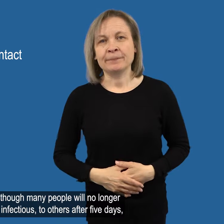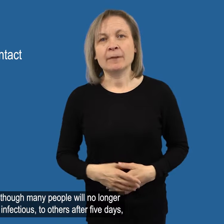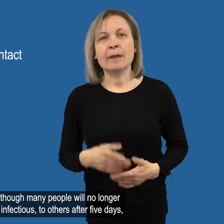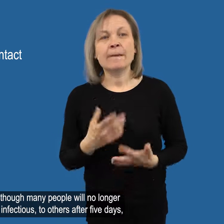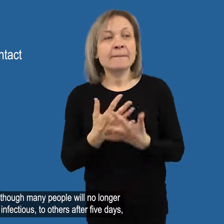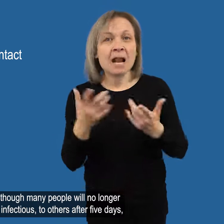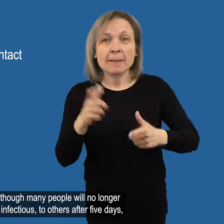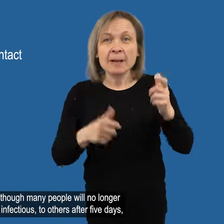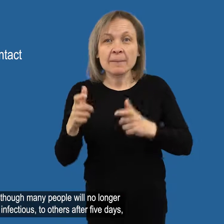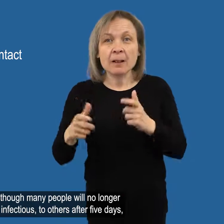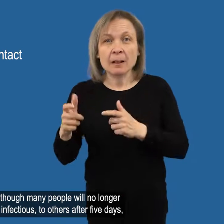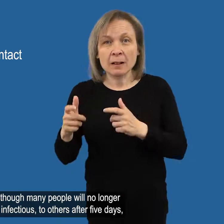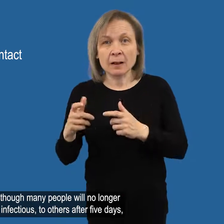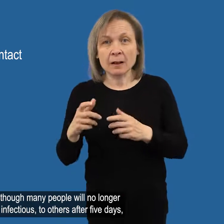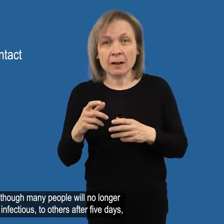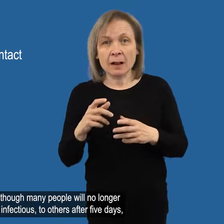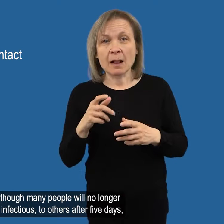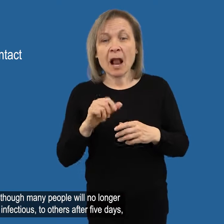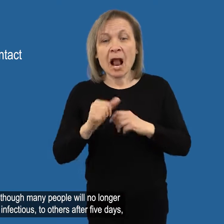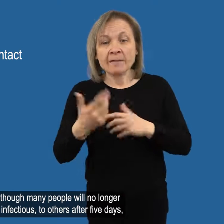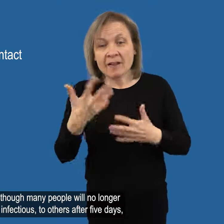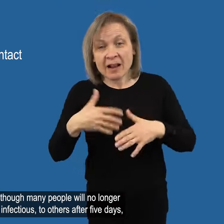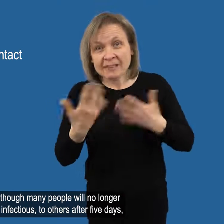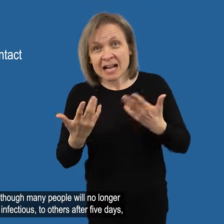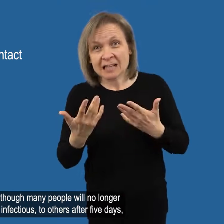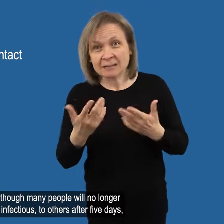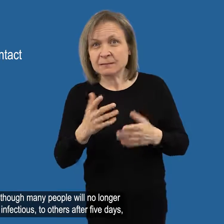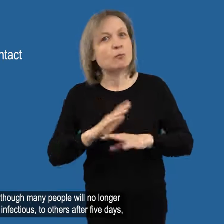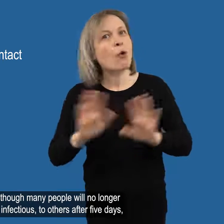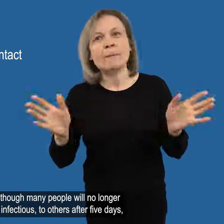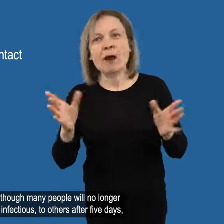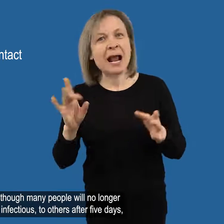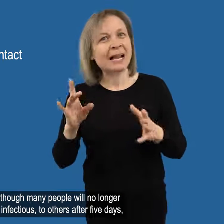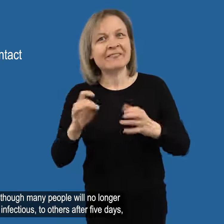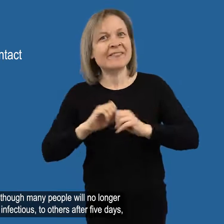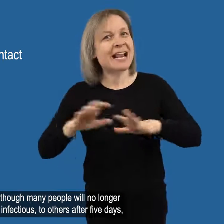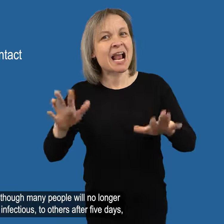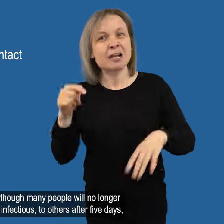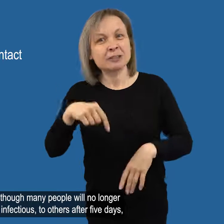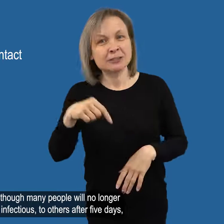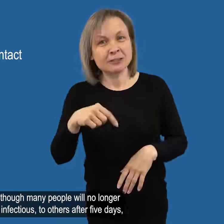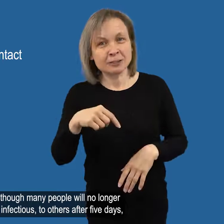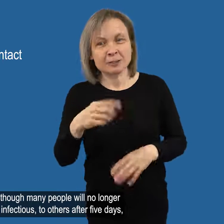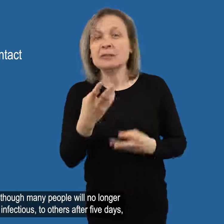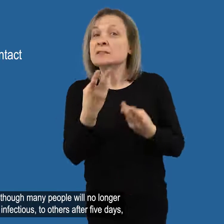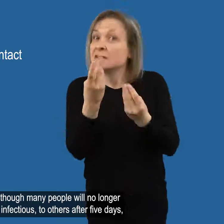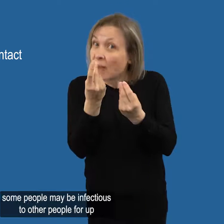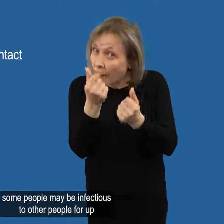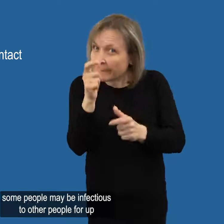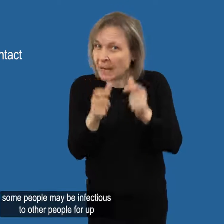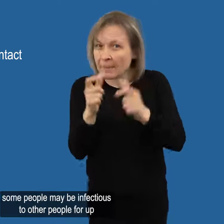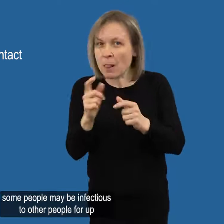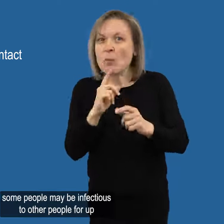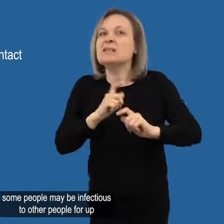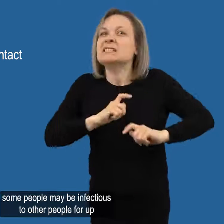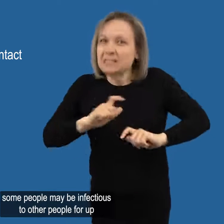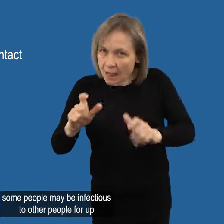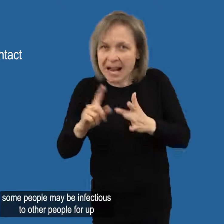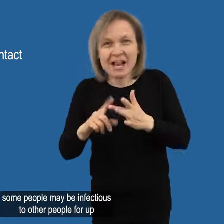Although many people will no longer be infectious to others after 5 days, some people may be infectious to other people for up to 10